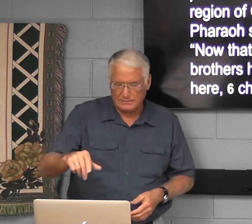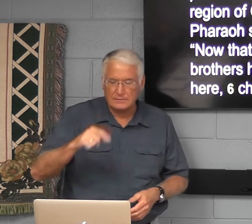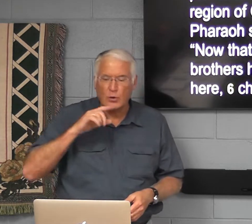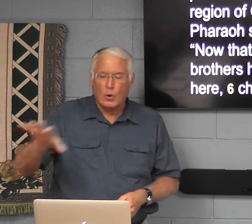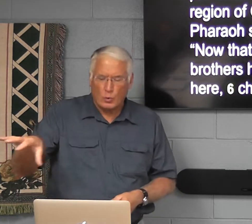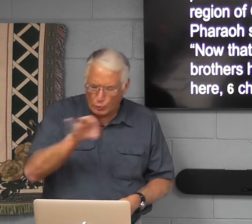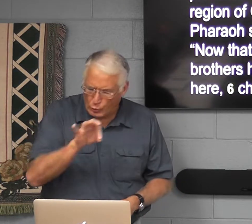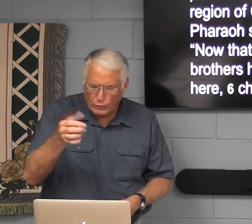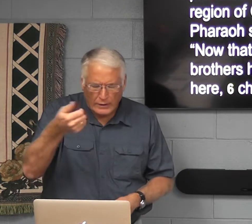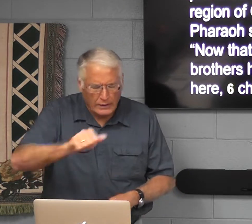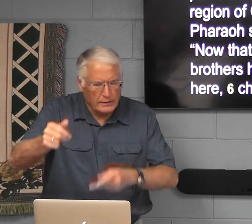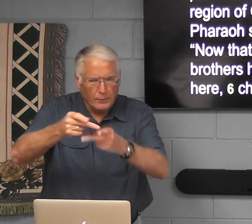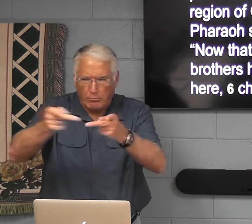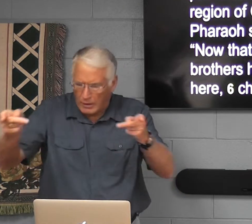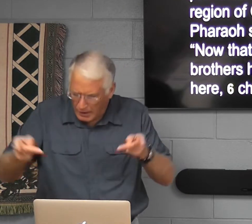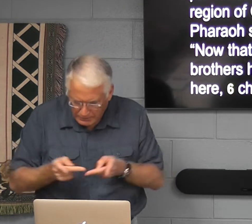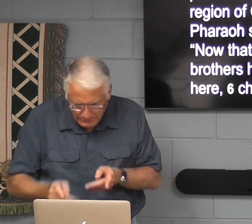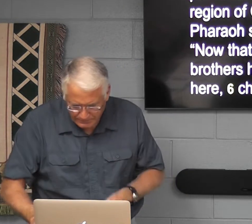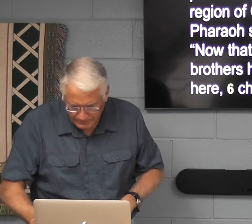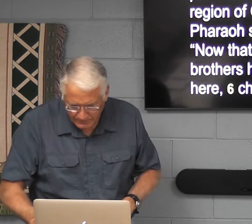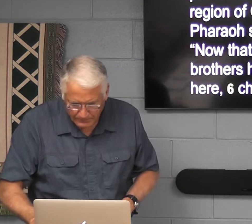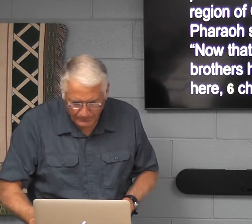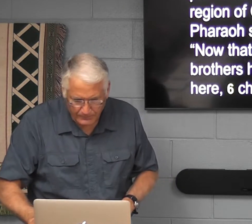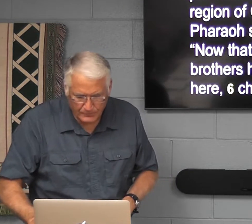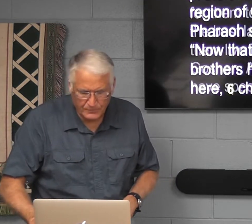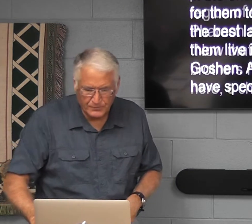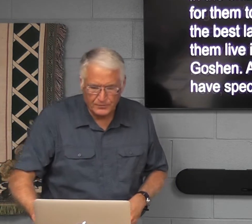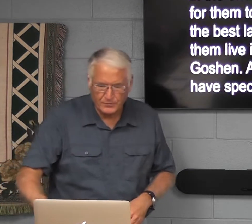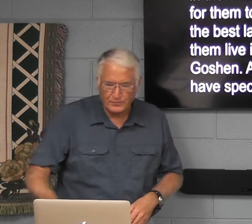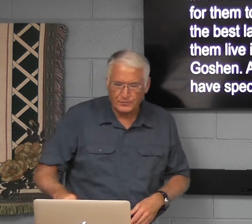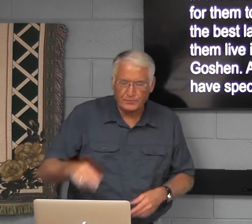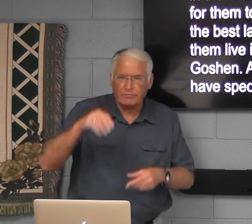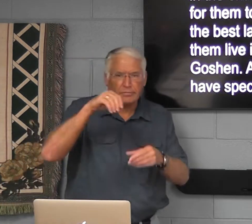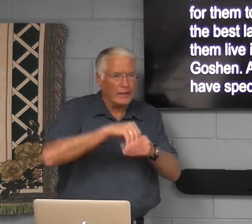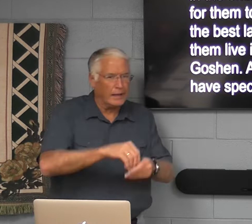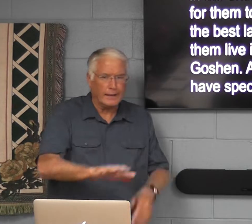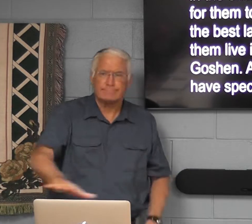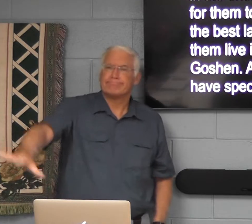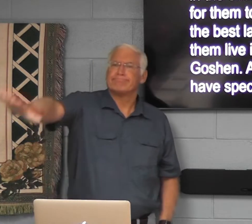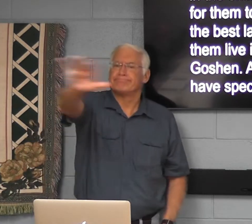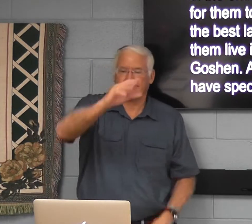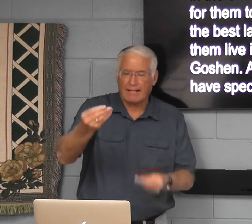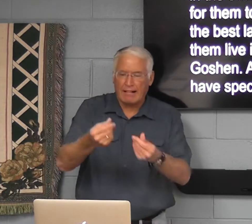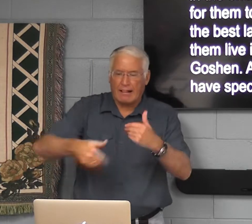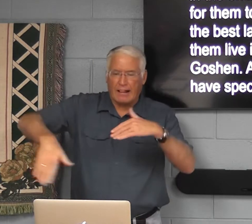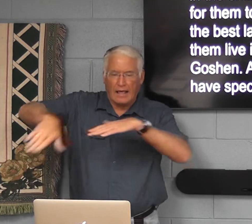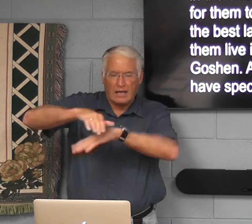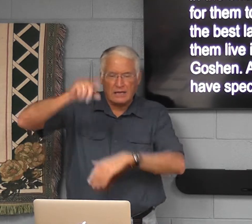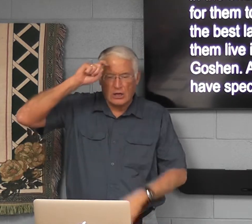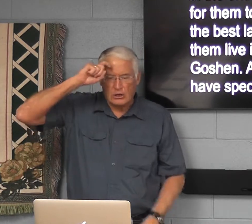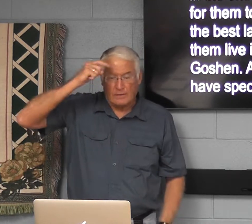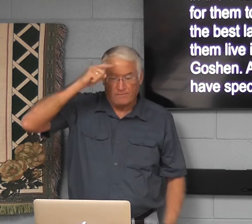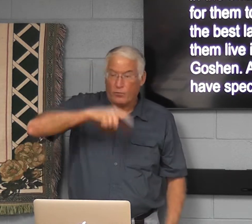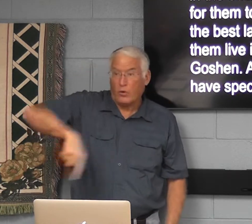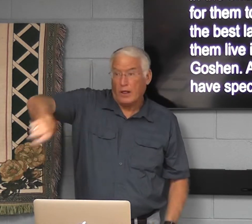So now that your father and your brothers have joined you here to use any place in the entire land of Egypt